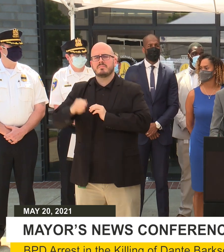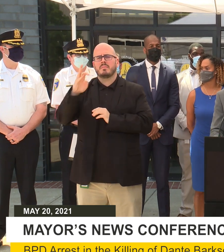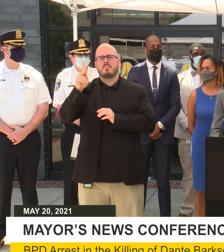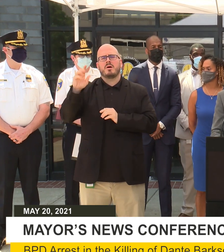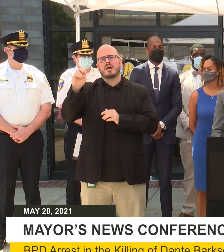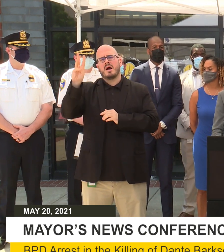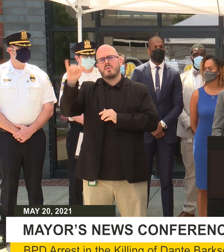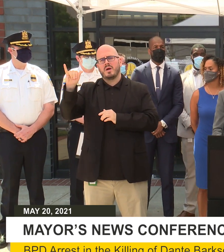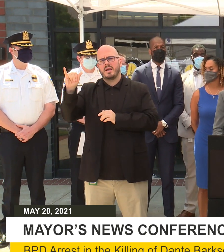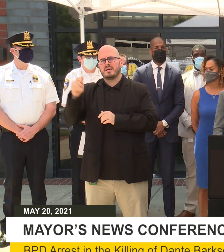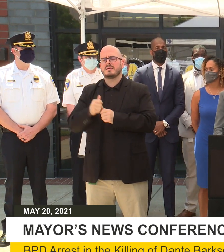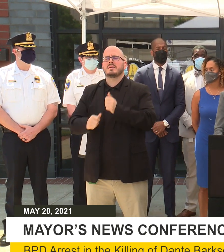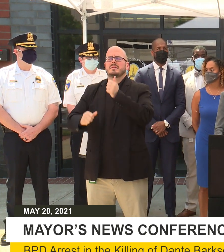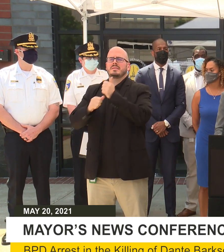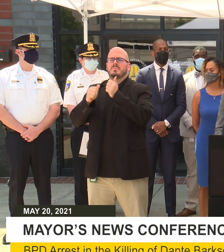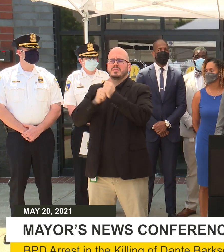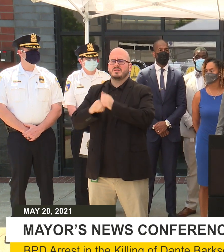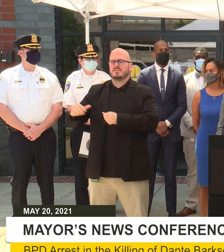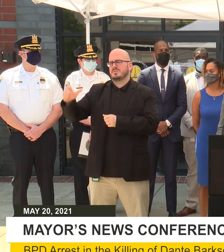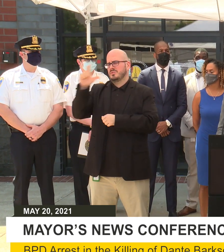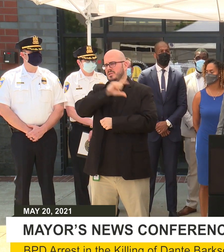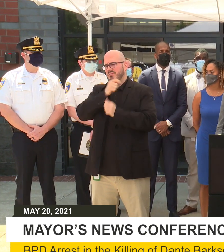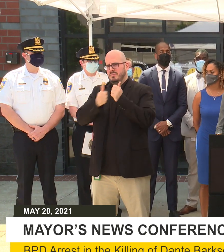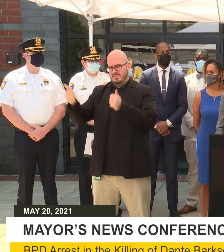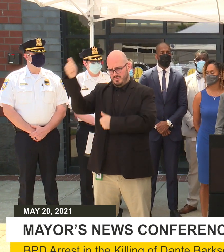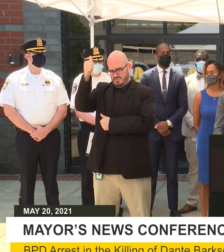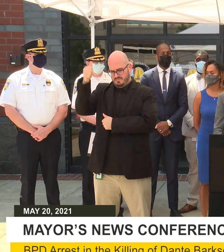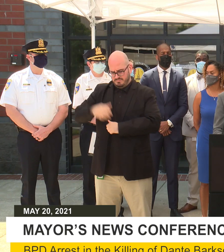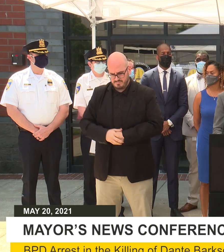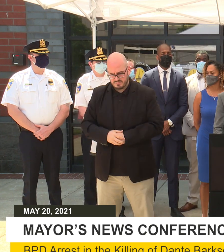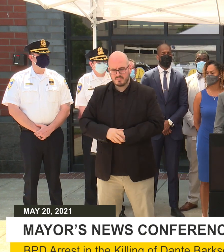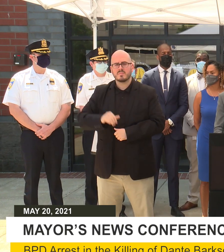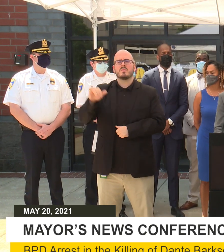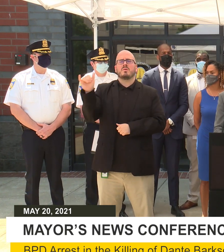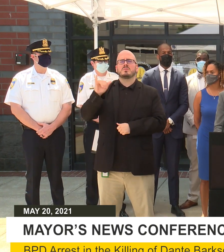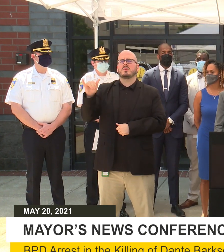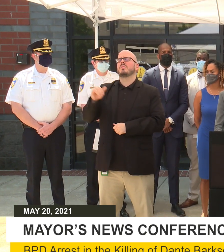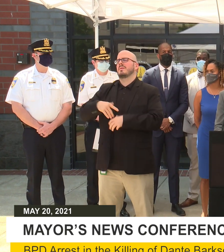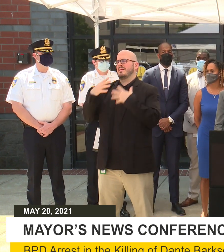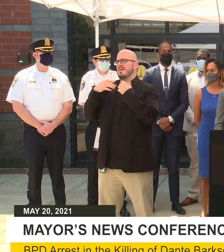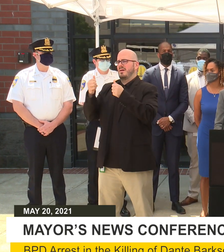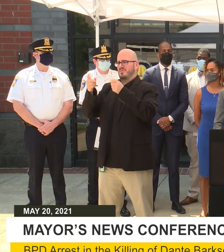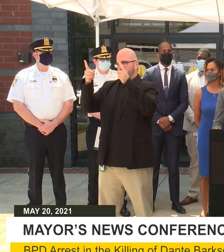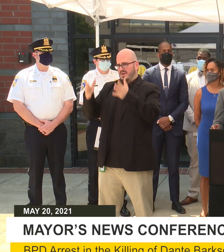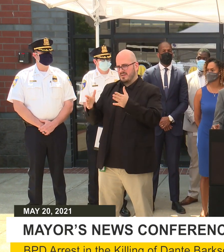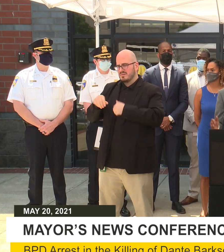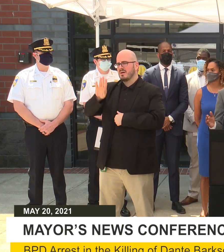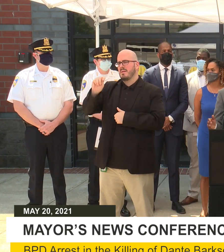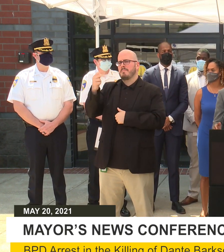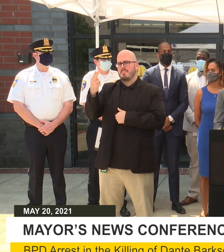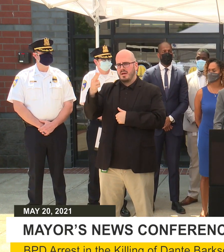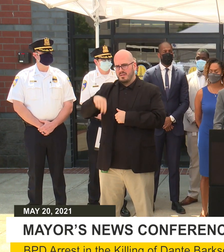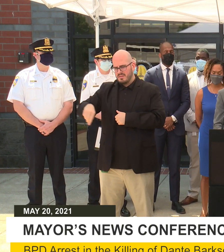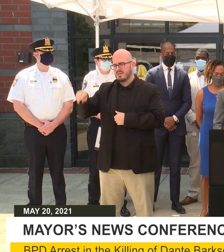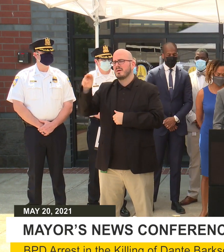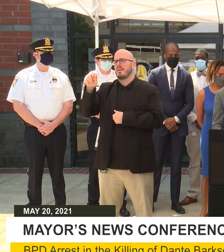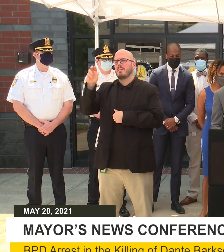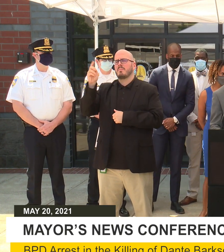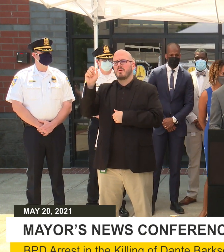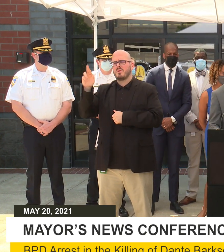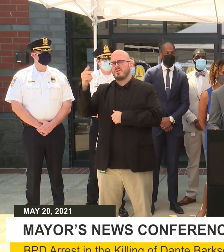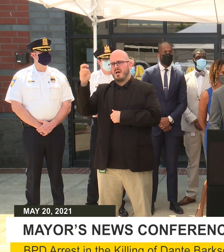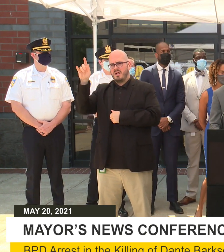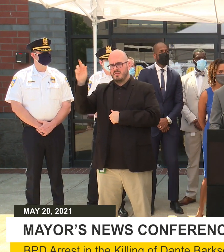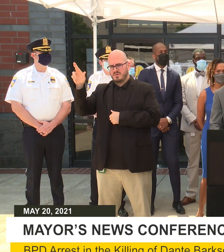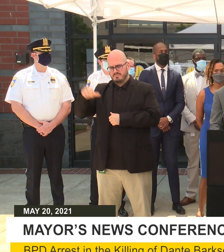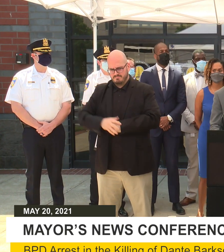deputy police commissioner, Michael Sullivan. We also have deputy health director, Mary Beth Holler. We